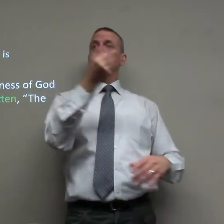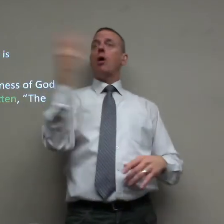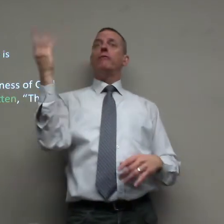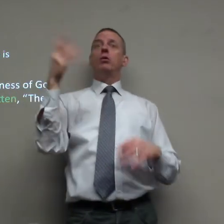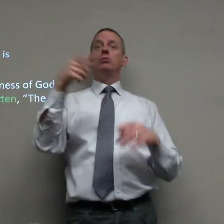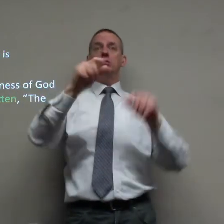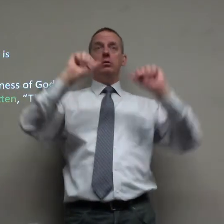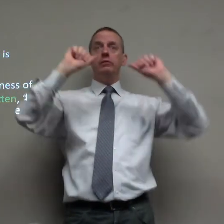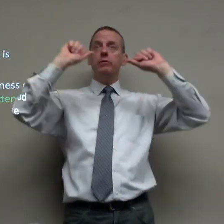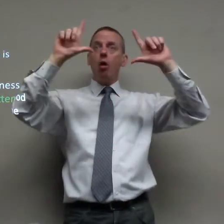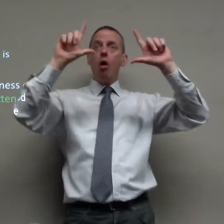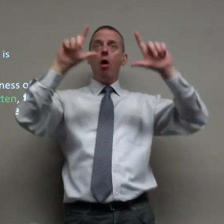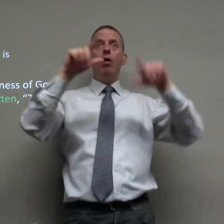sometimes when I'm preaching there's a few